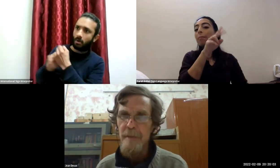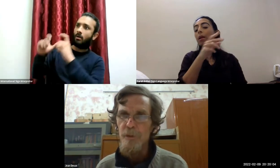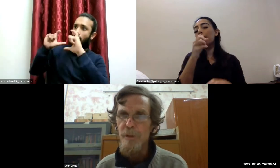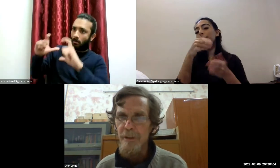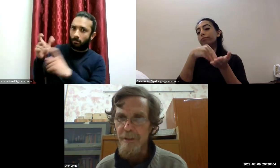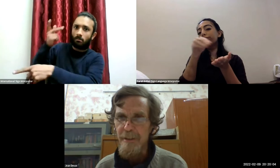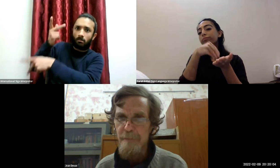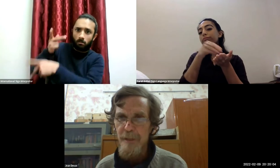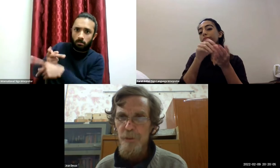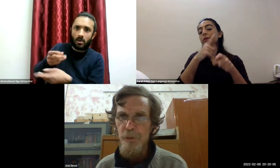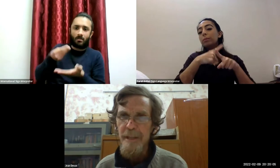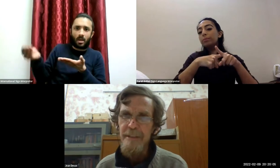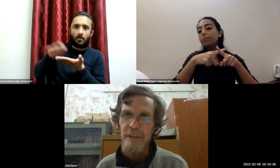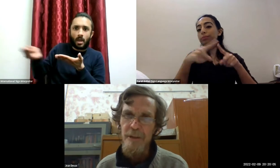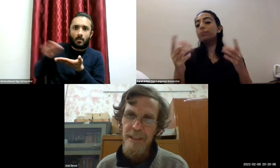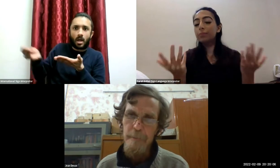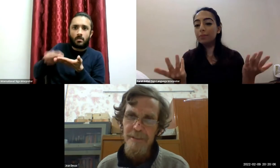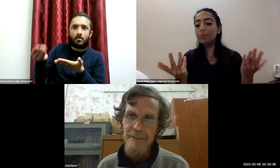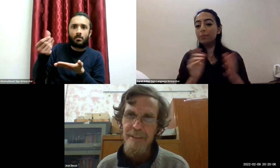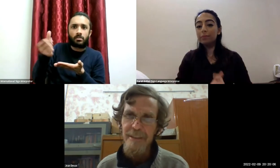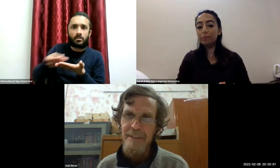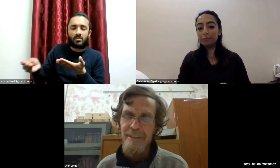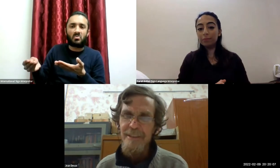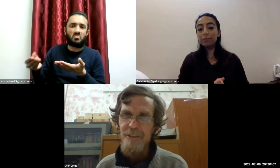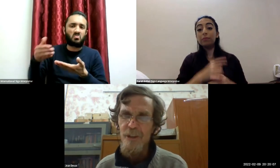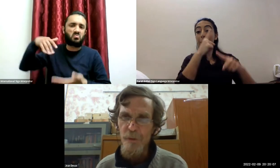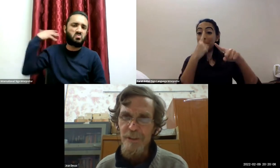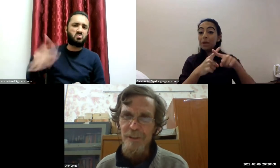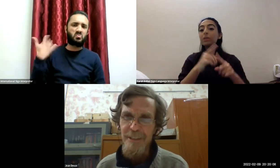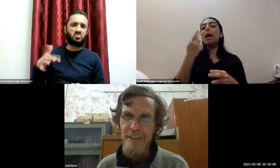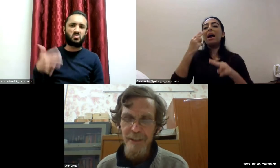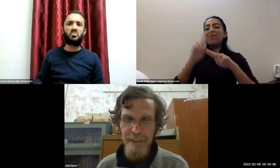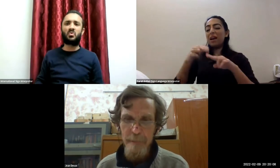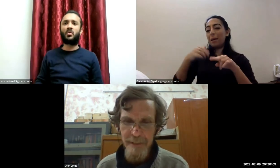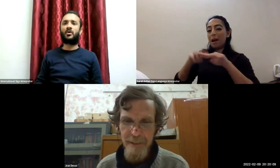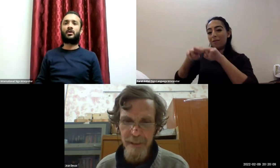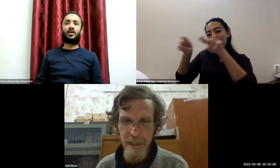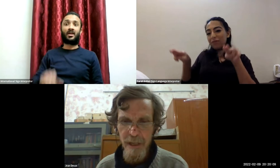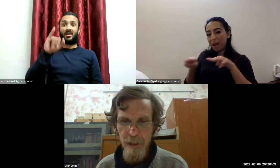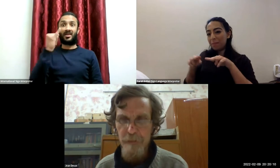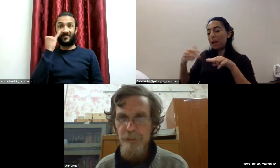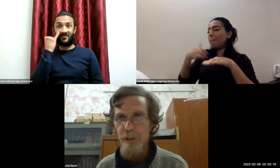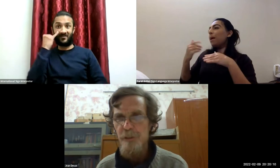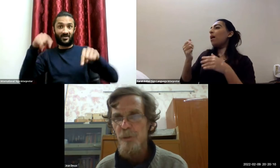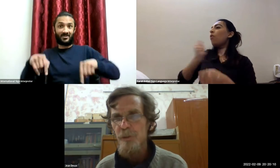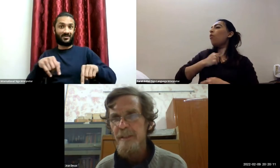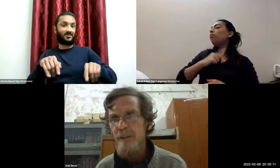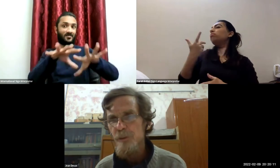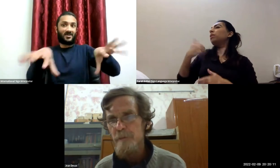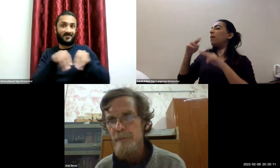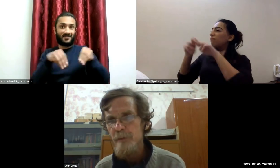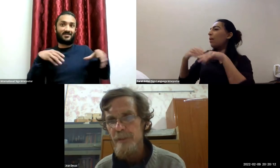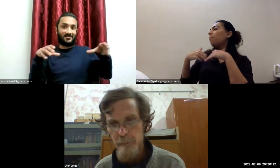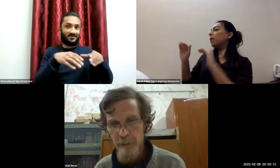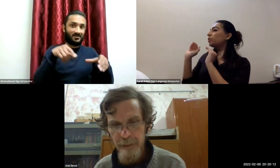be able to earn so again the earning capacity the lower earning capacity of the household that